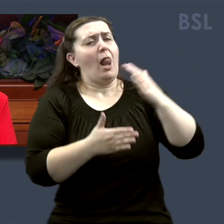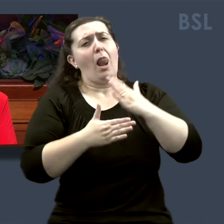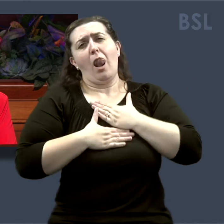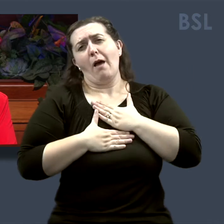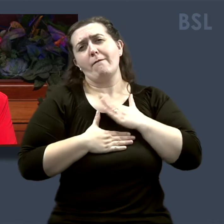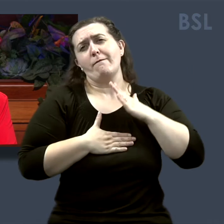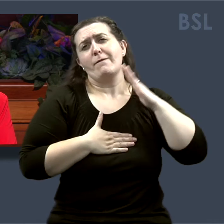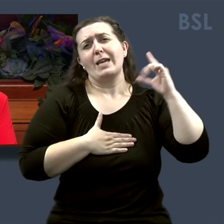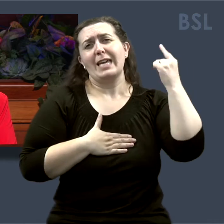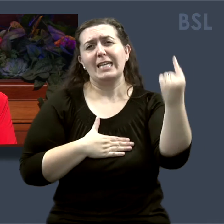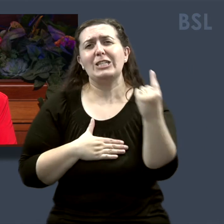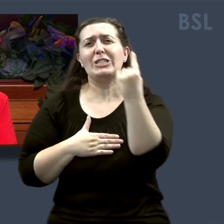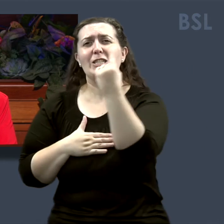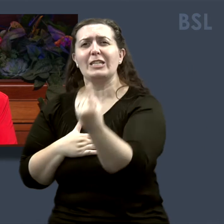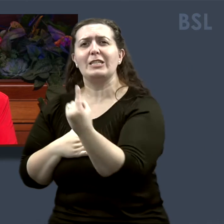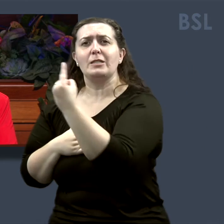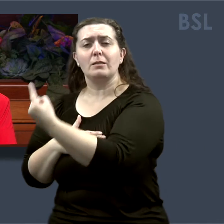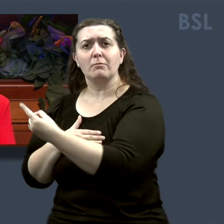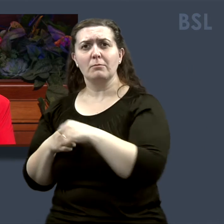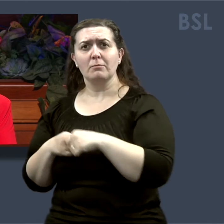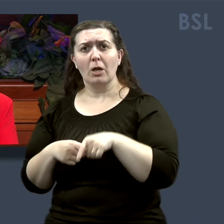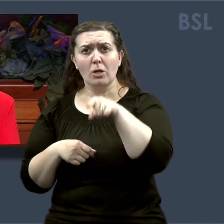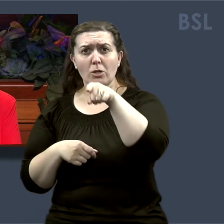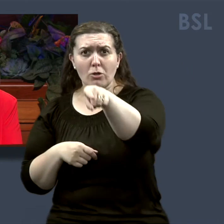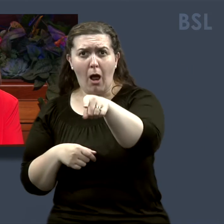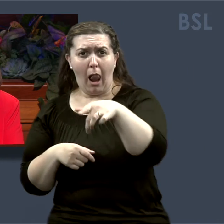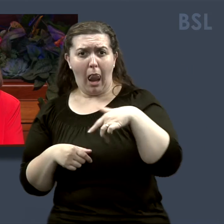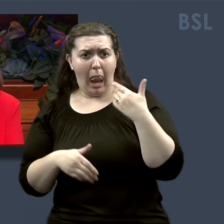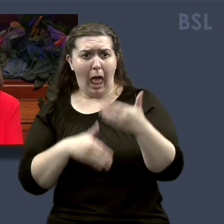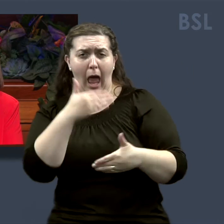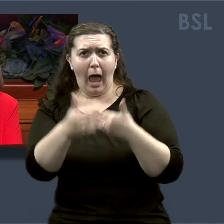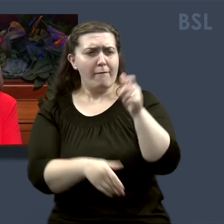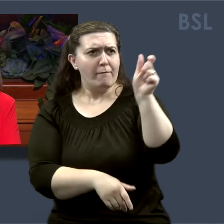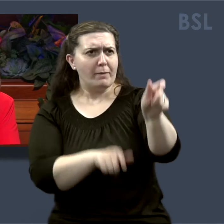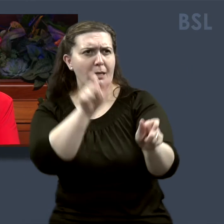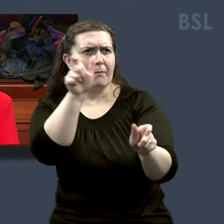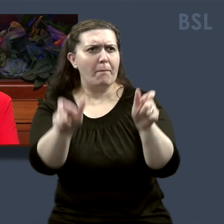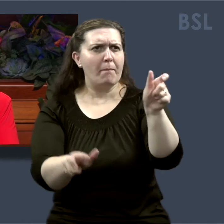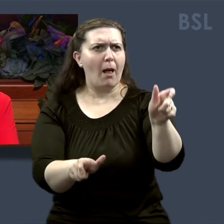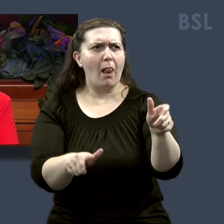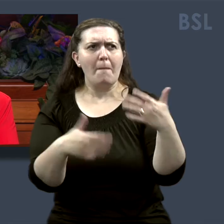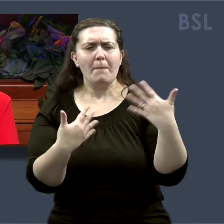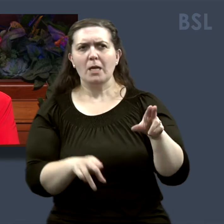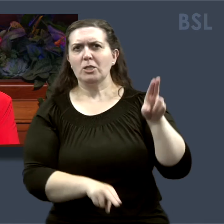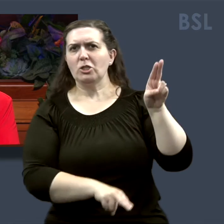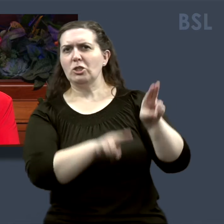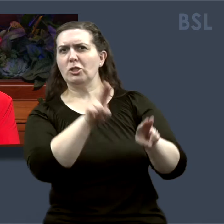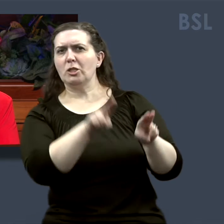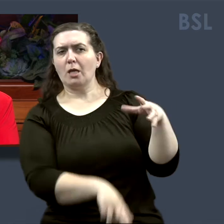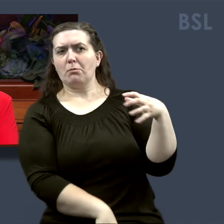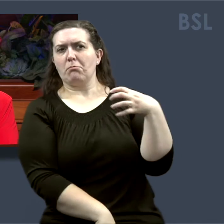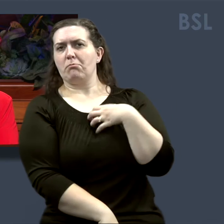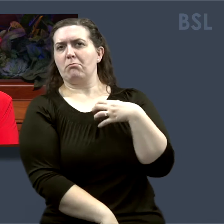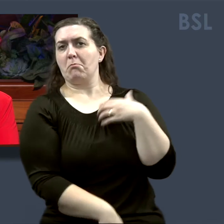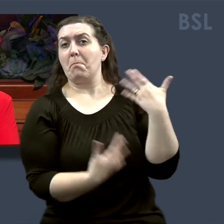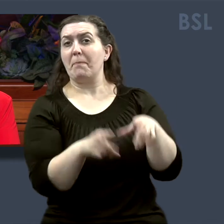each one. Are there people in your path who you have felt inclined to judge? If so,